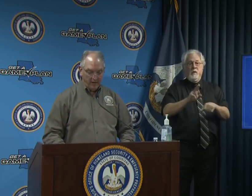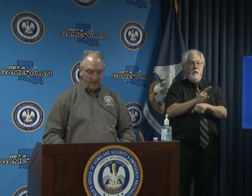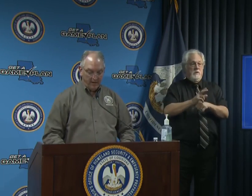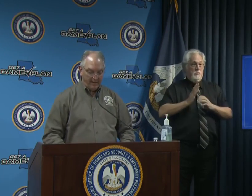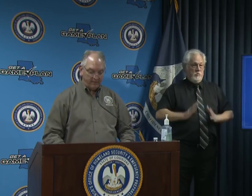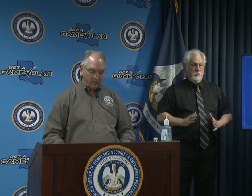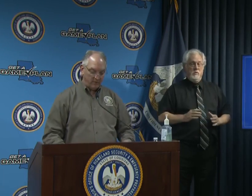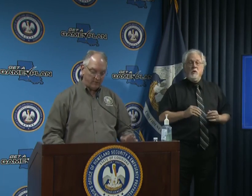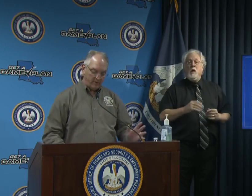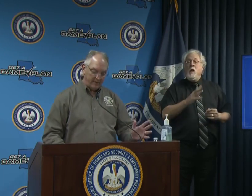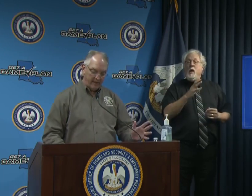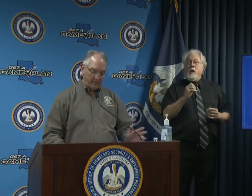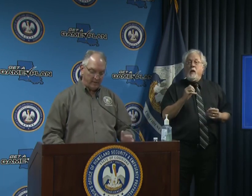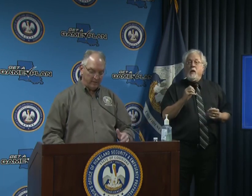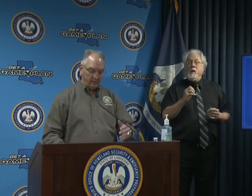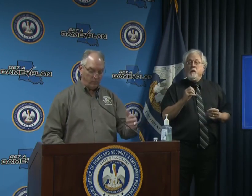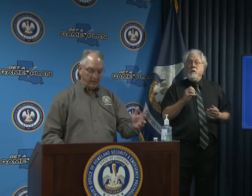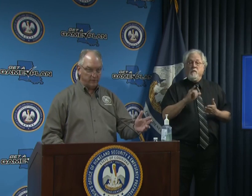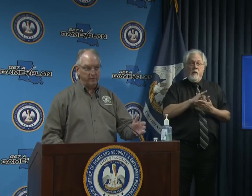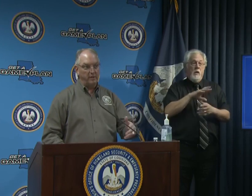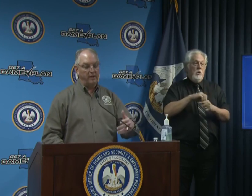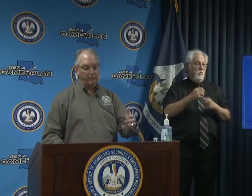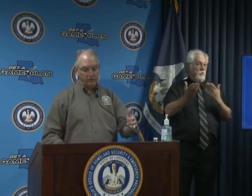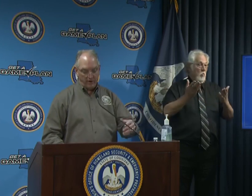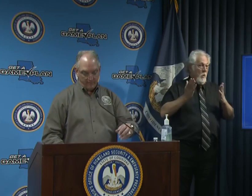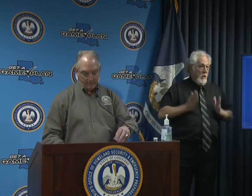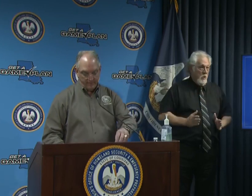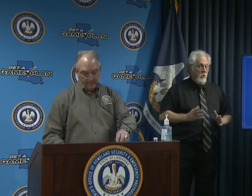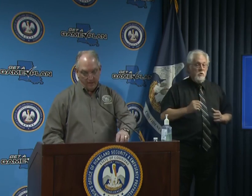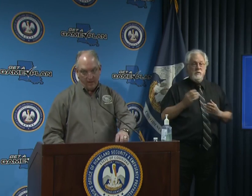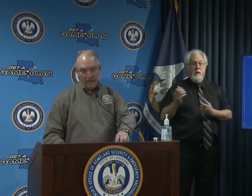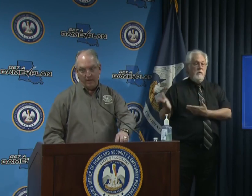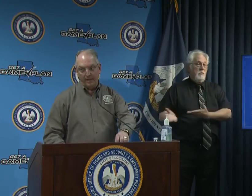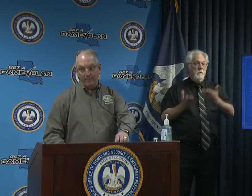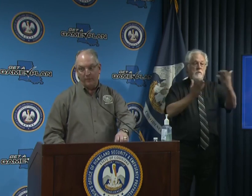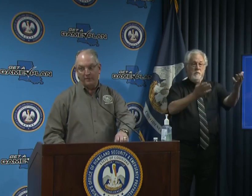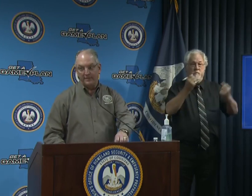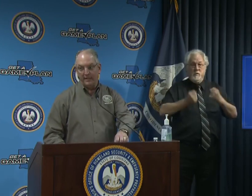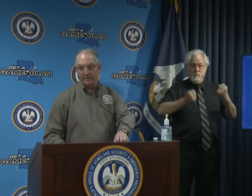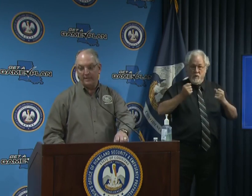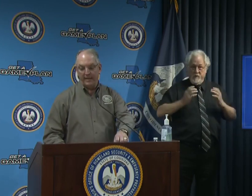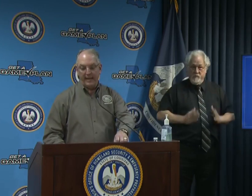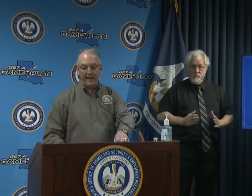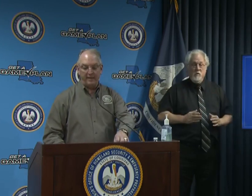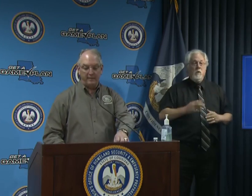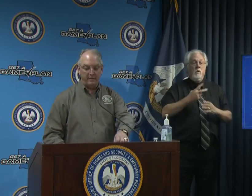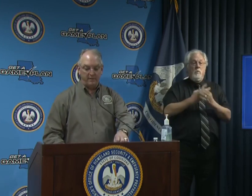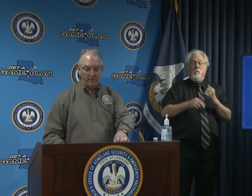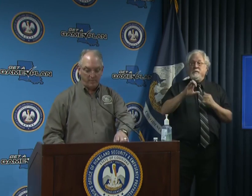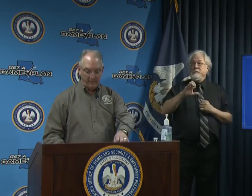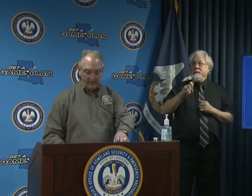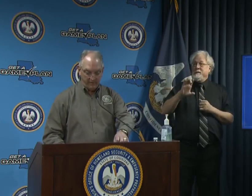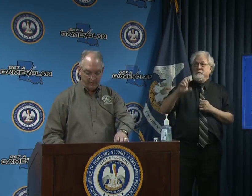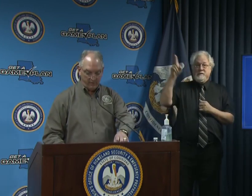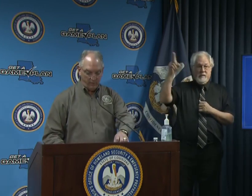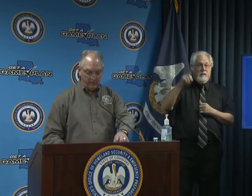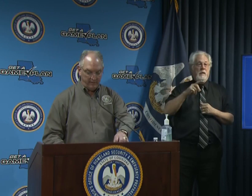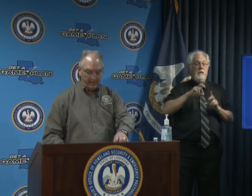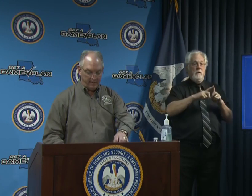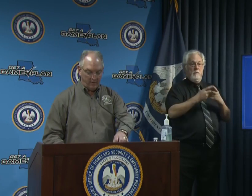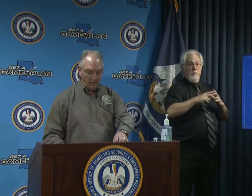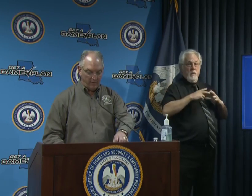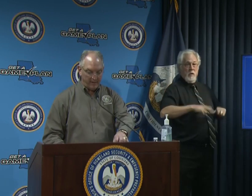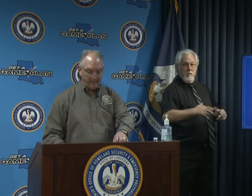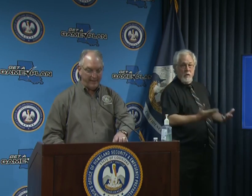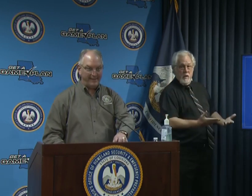uh and so certainly that would include waiters and delivery drivers both the cdc and the department of health here in